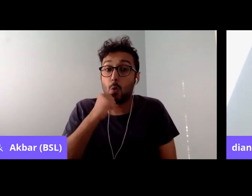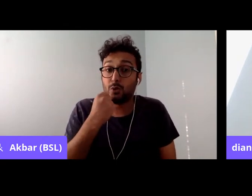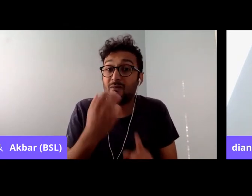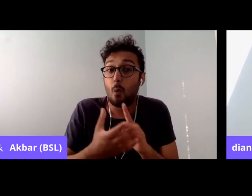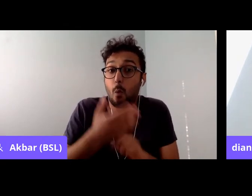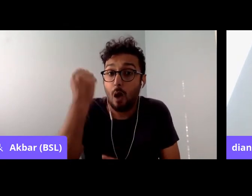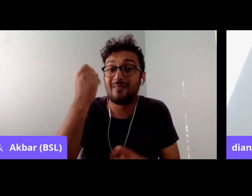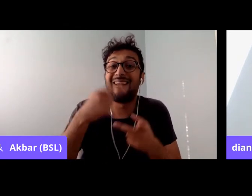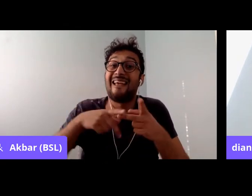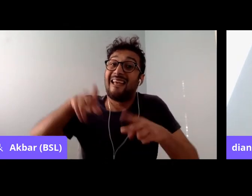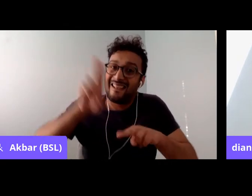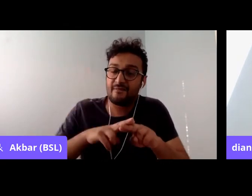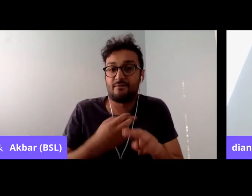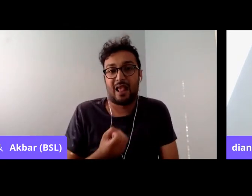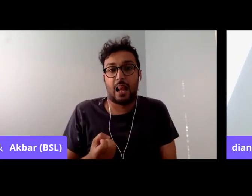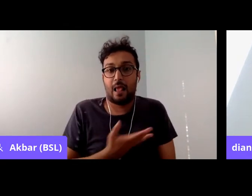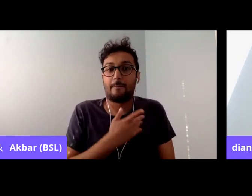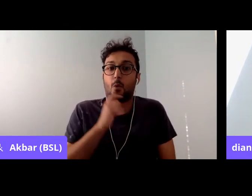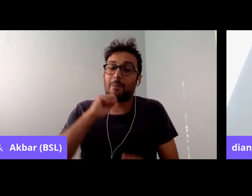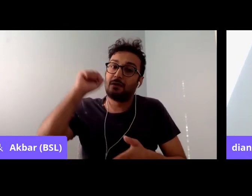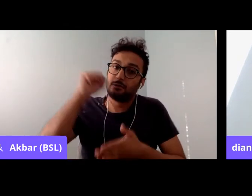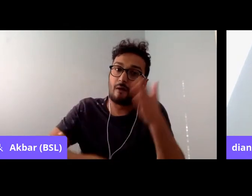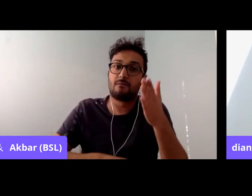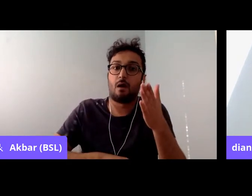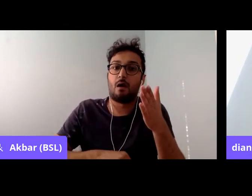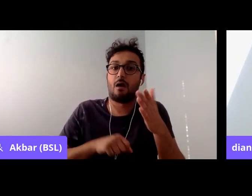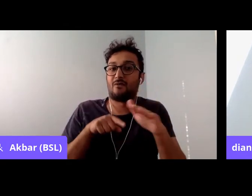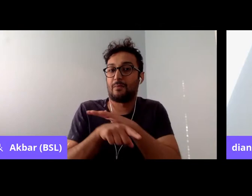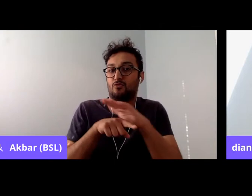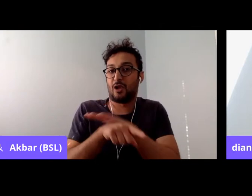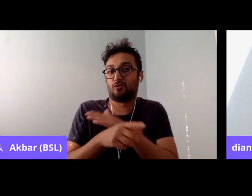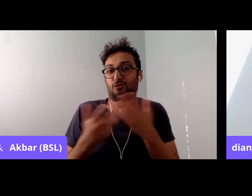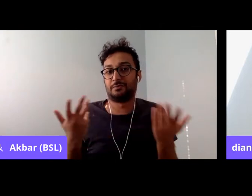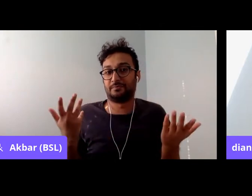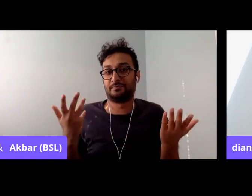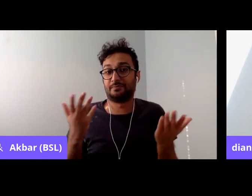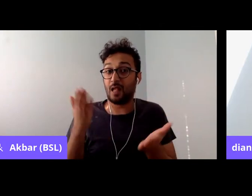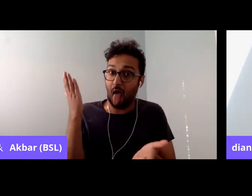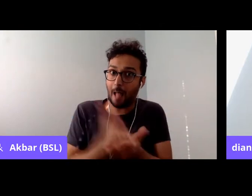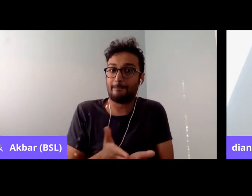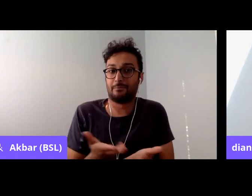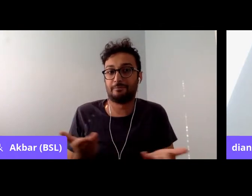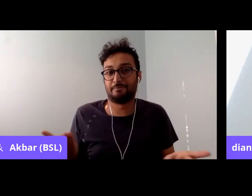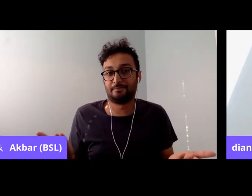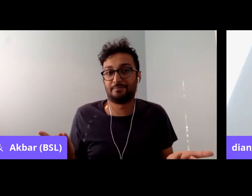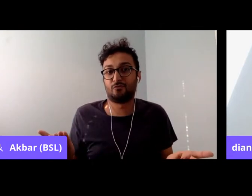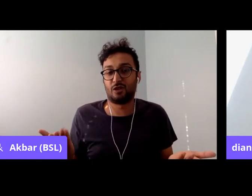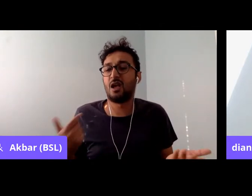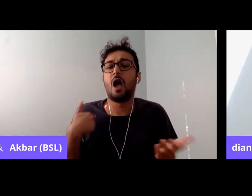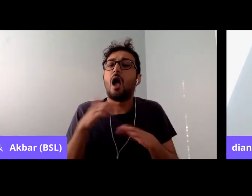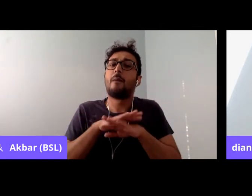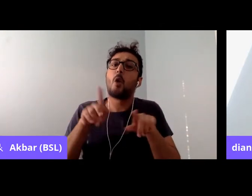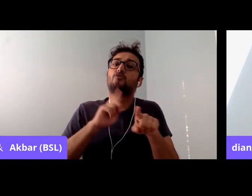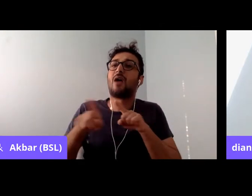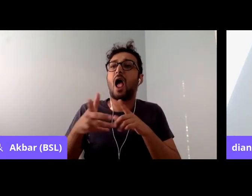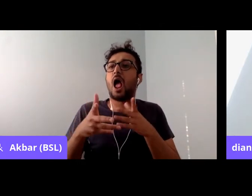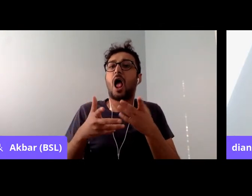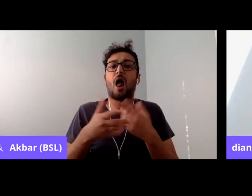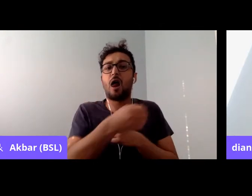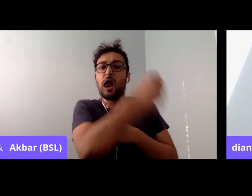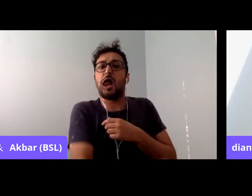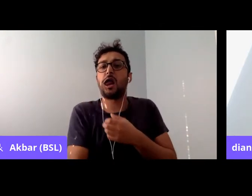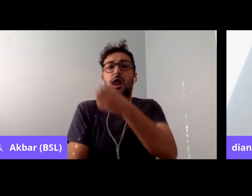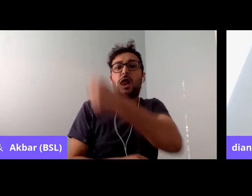it up. This is not to, you know, put down people for poor judgment or even poor politics, but it does